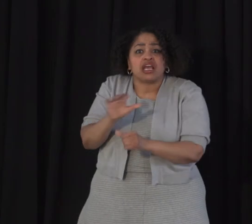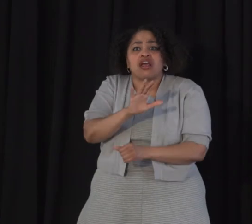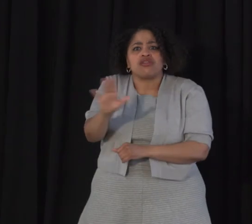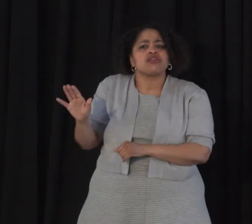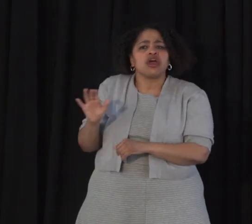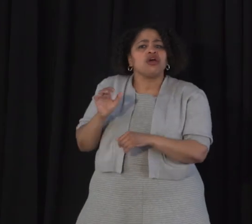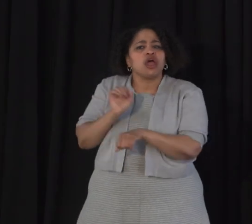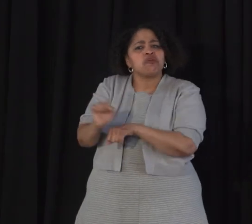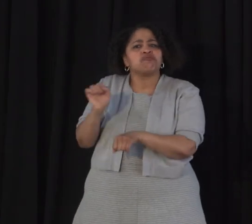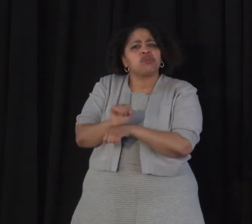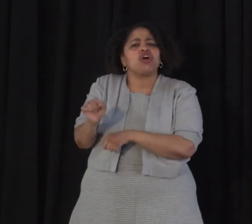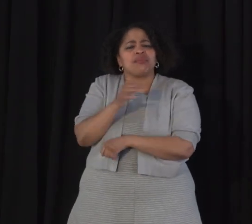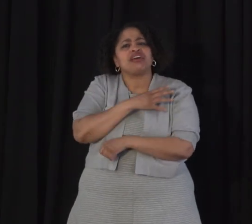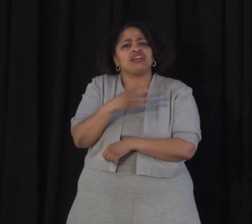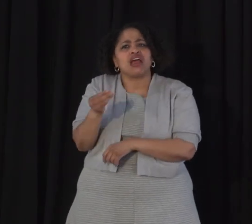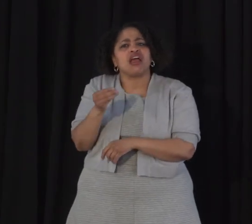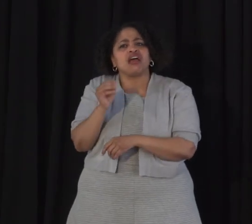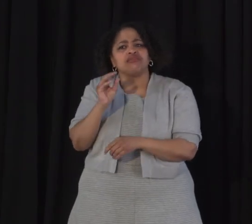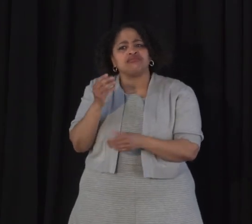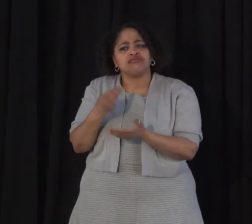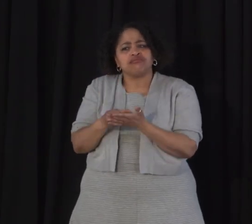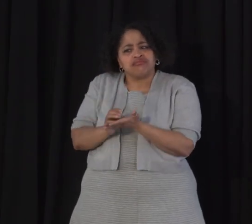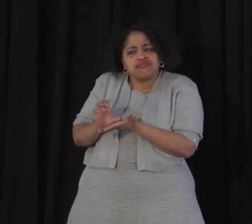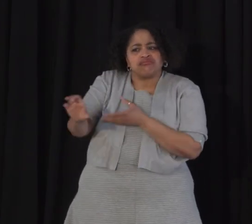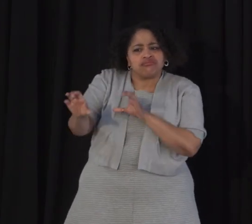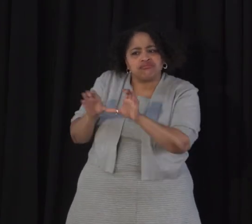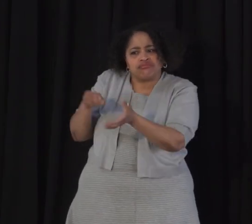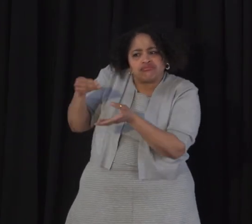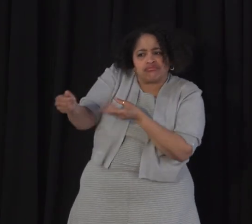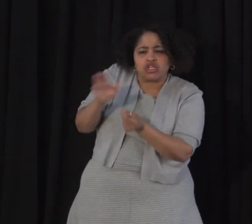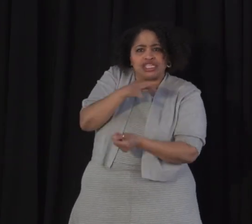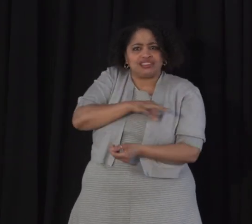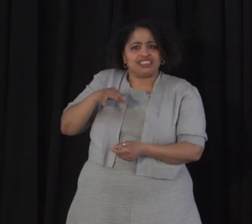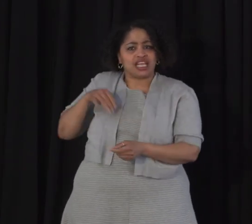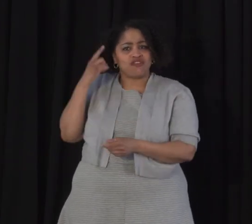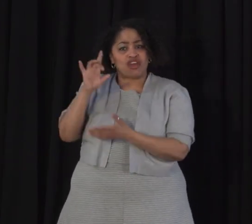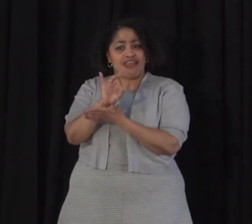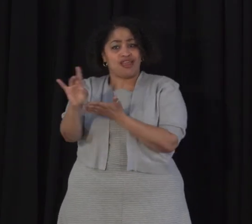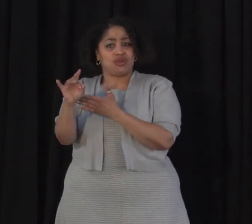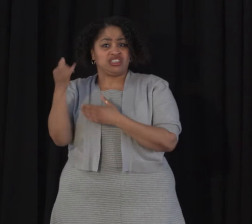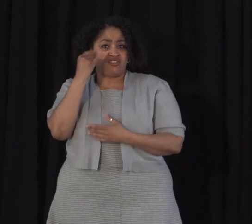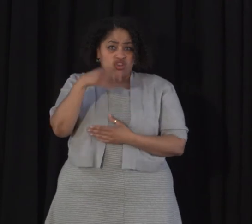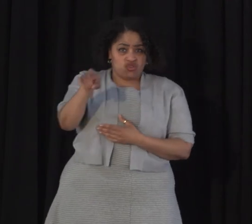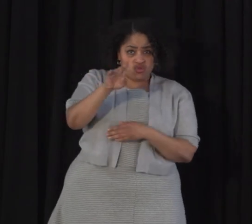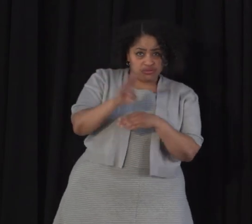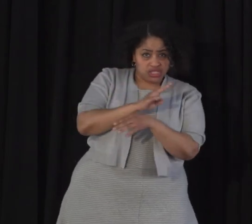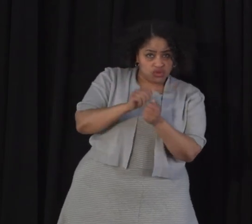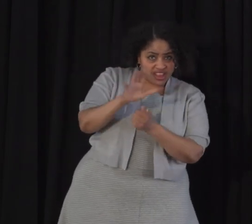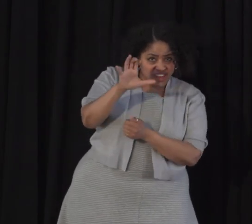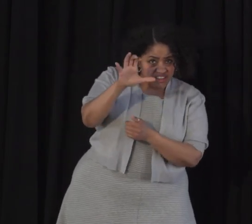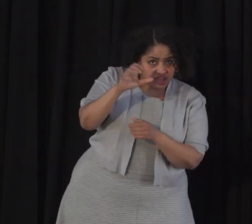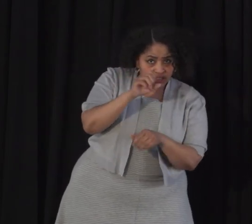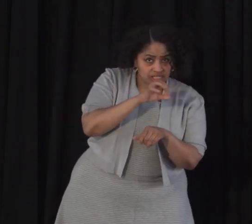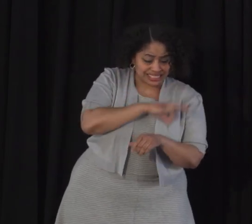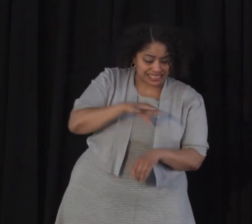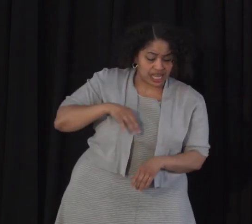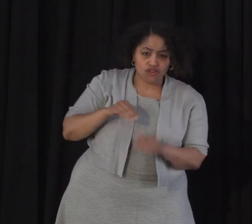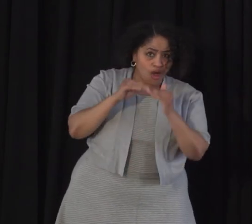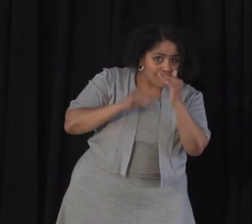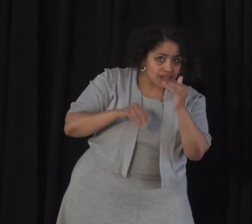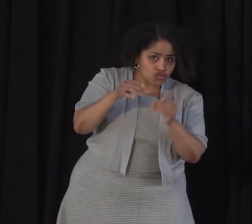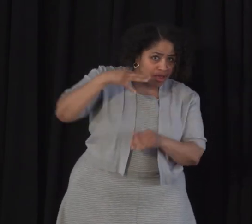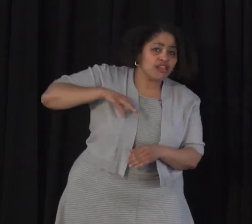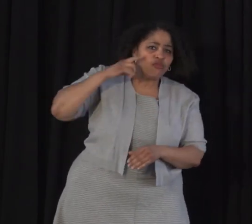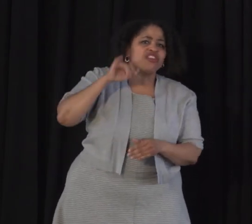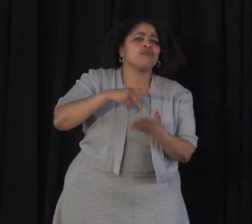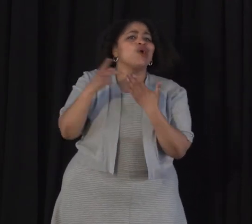levels for eight weeks after the loan. And so as the mayor indicated, if you are a business with 500 employees or less, you are eligible for this